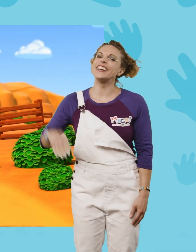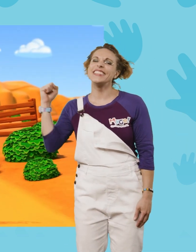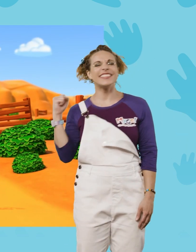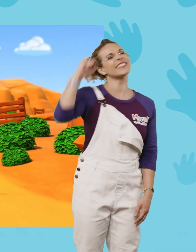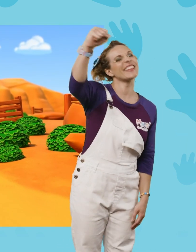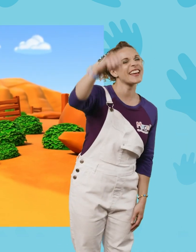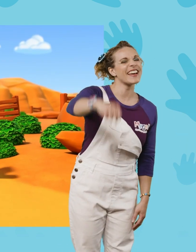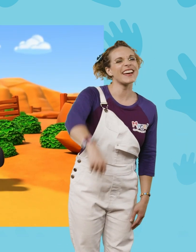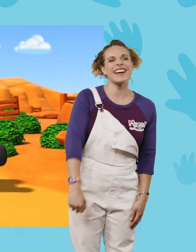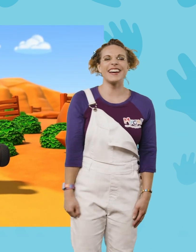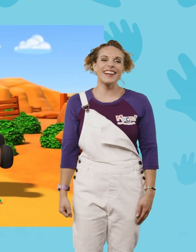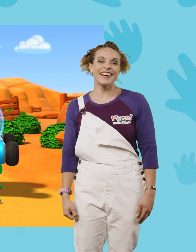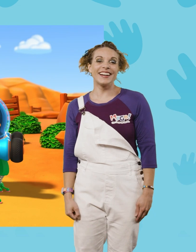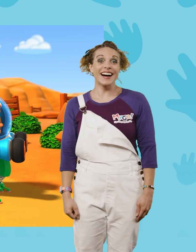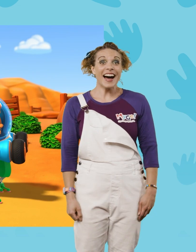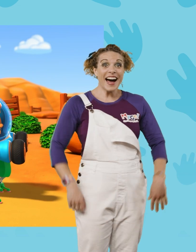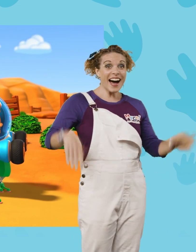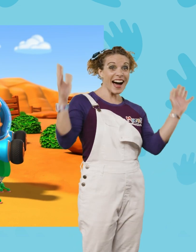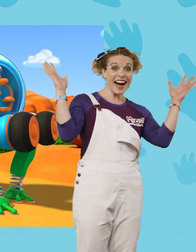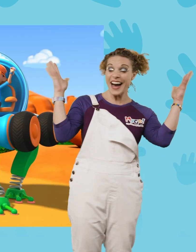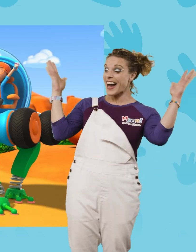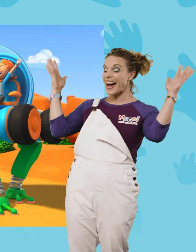Yeah! Woohoo!